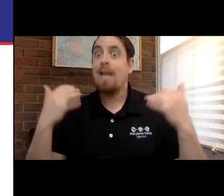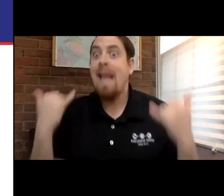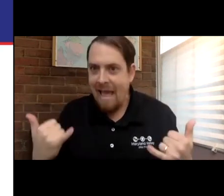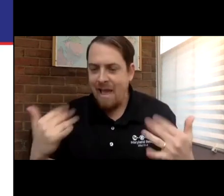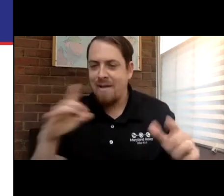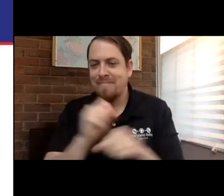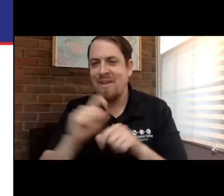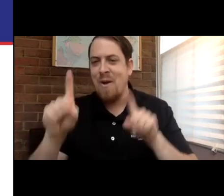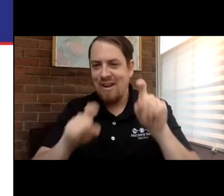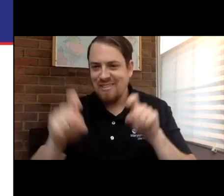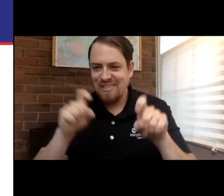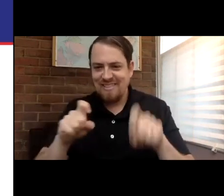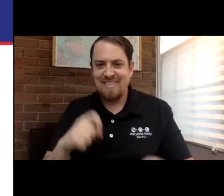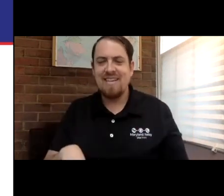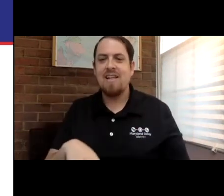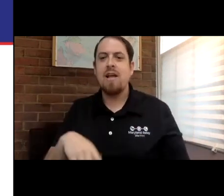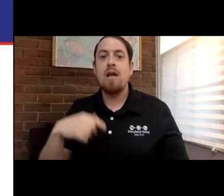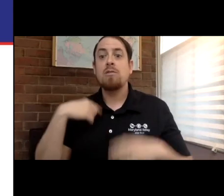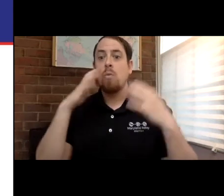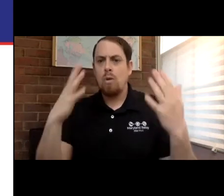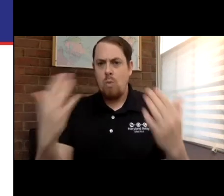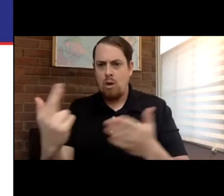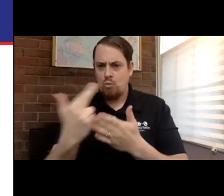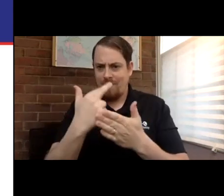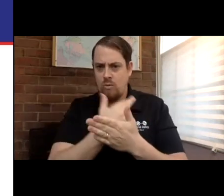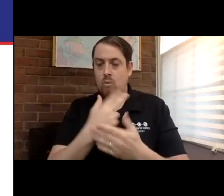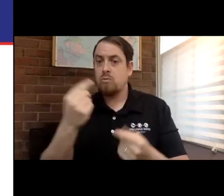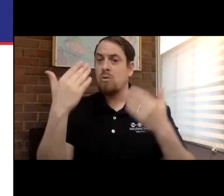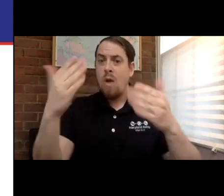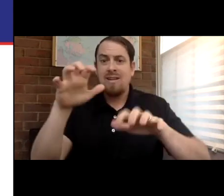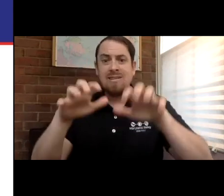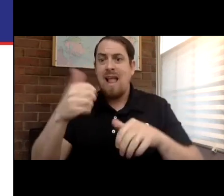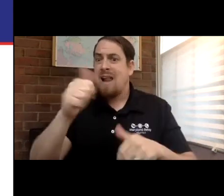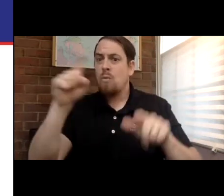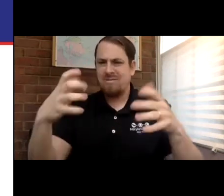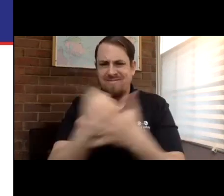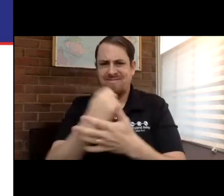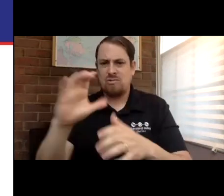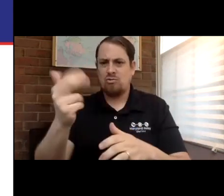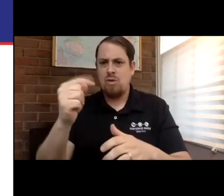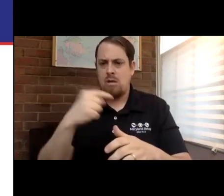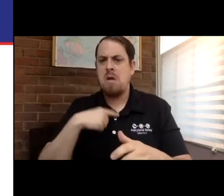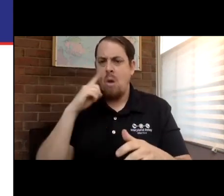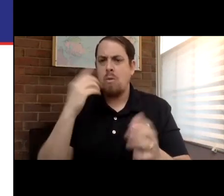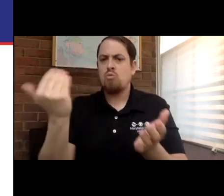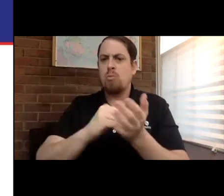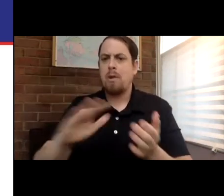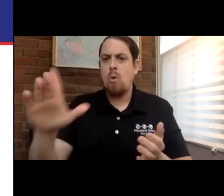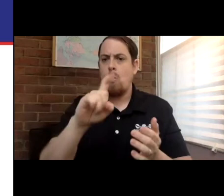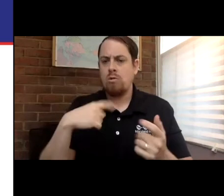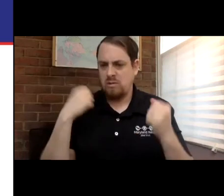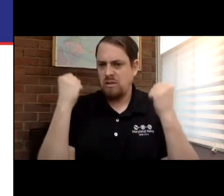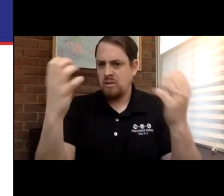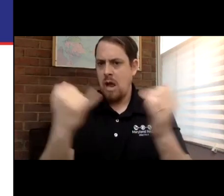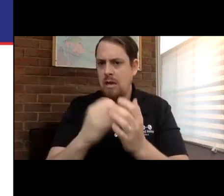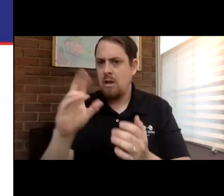All right, so this brings us to our question and answer period. So to review, go ahead. Any questions you have, feel free to